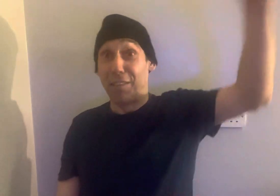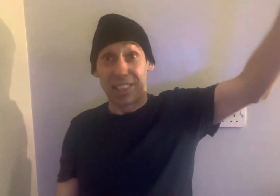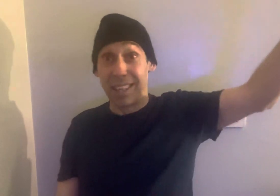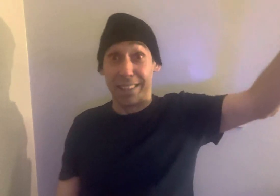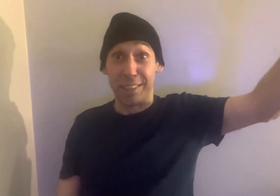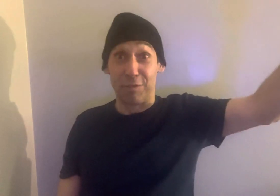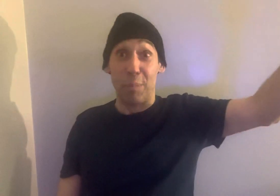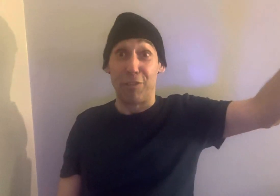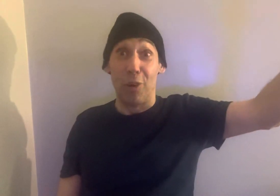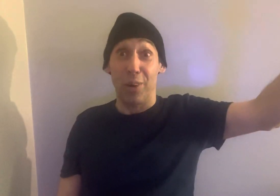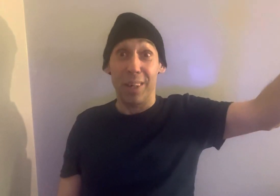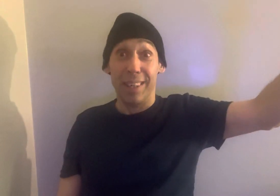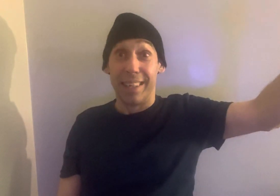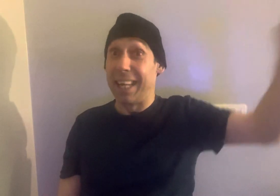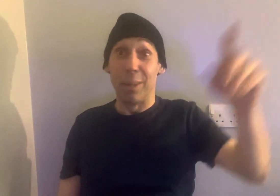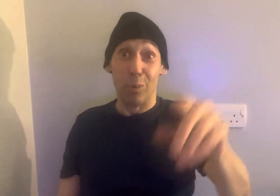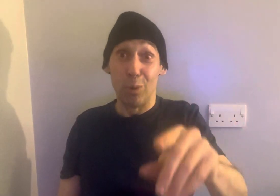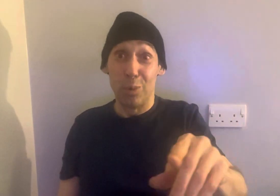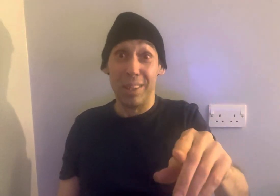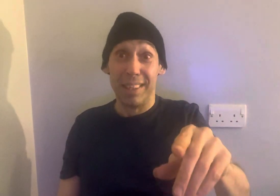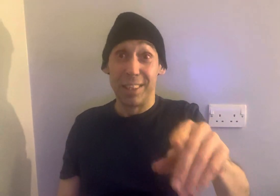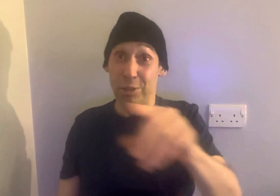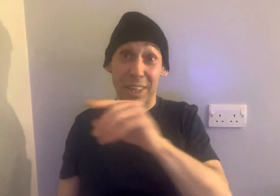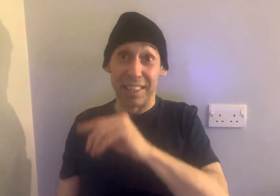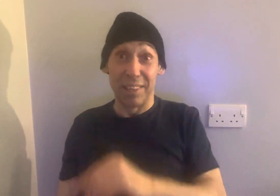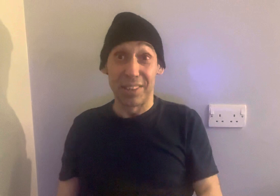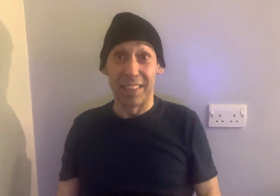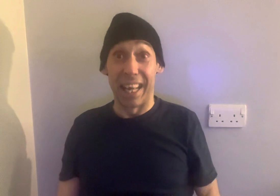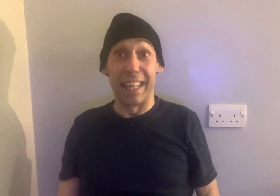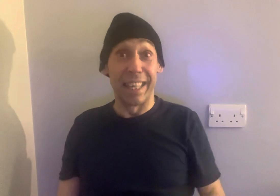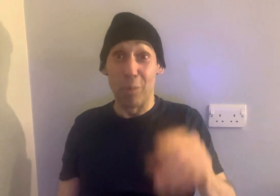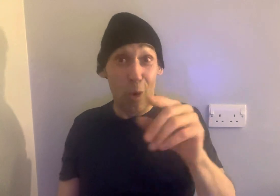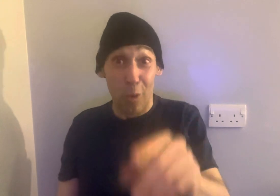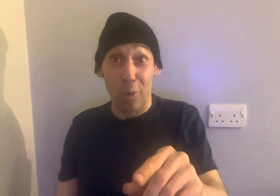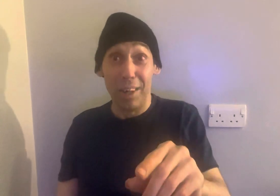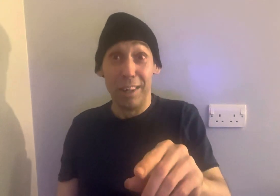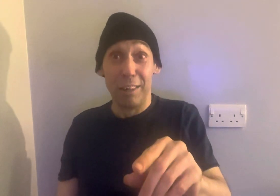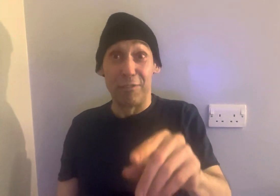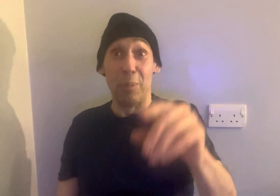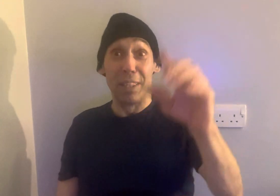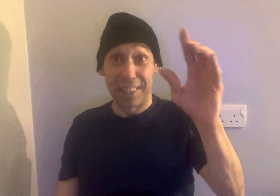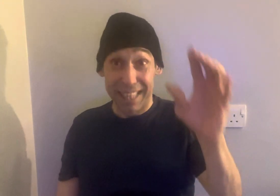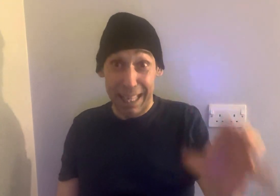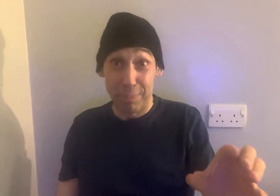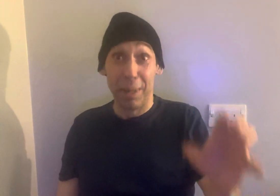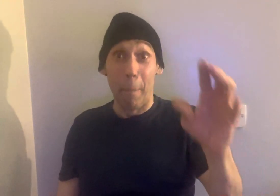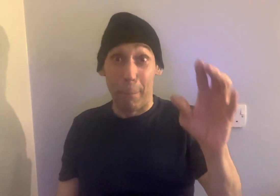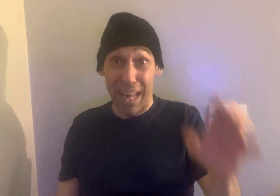other sentence, from before. And they were all drug dealers. And they were all from the same batch